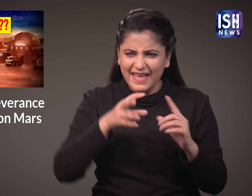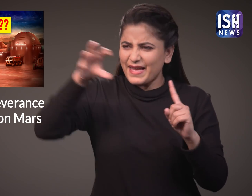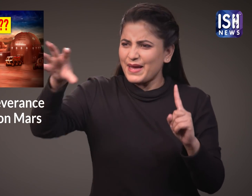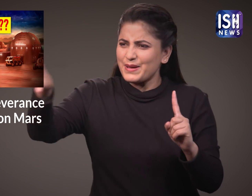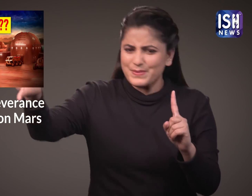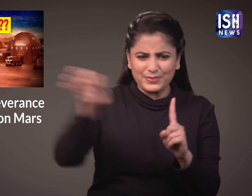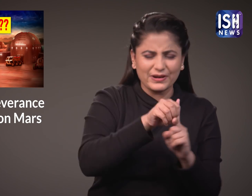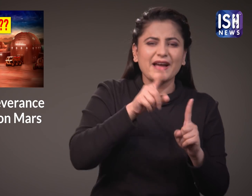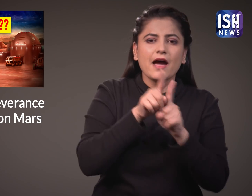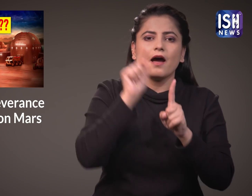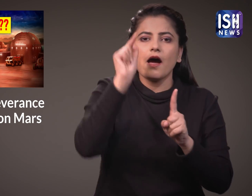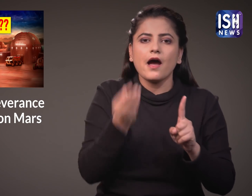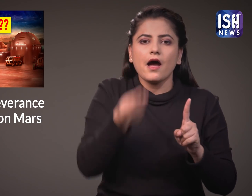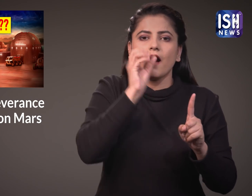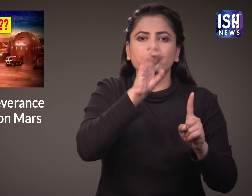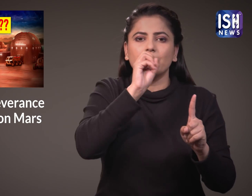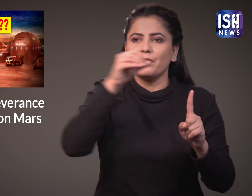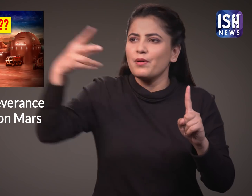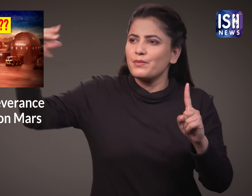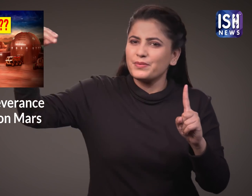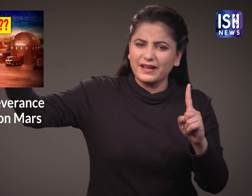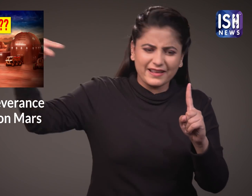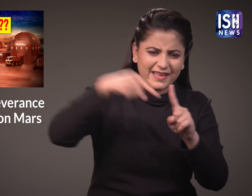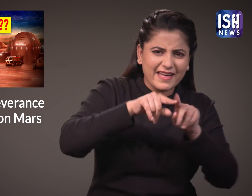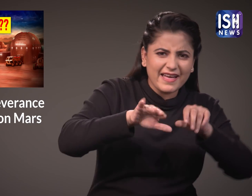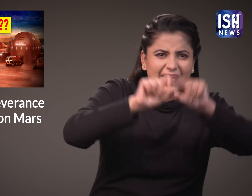You would think, they would be able to track the rover in real-time.